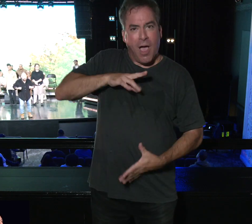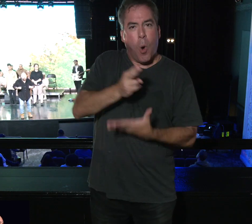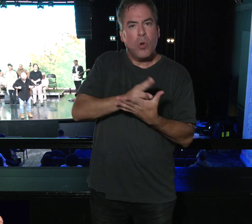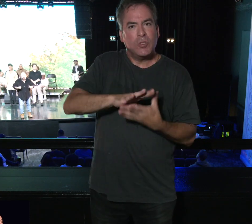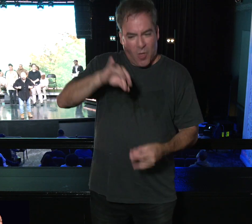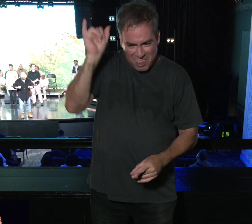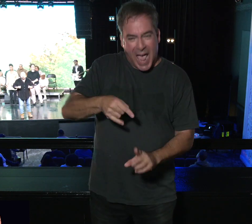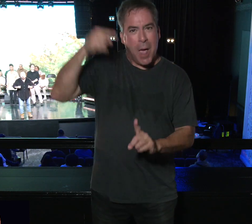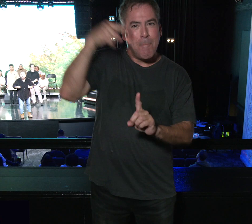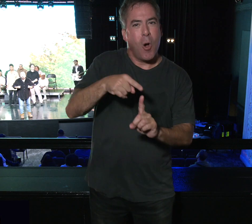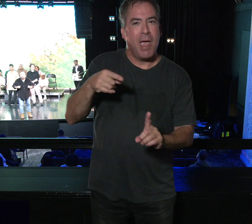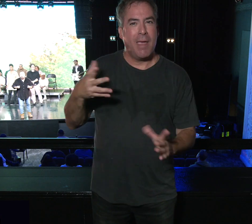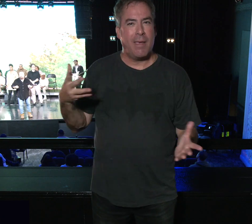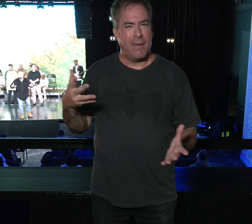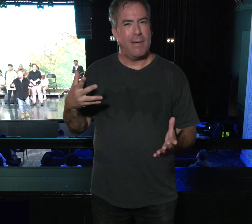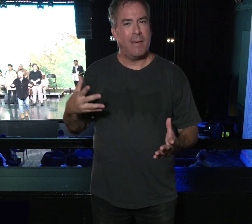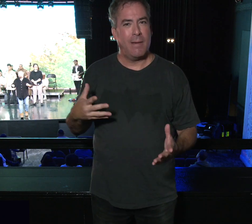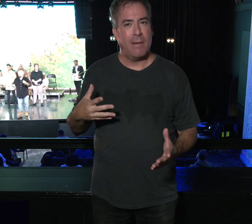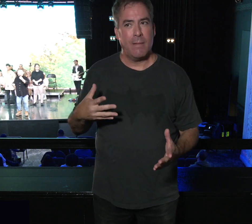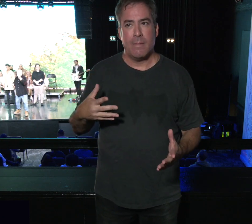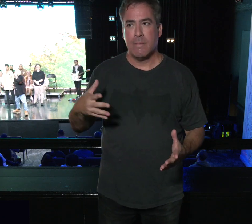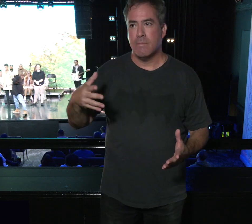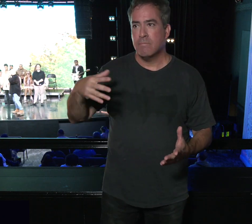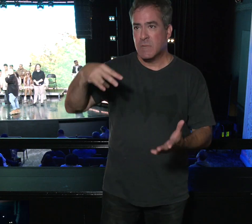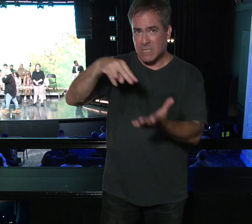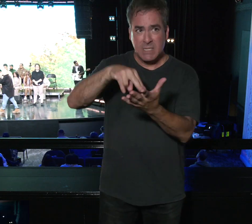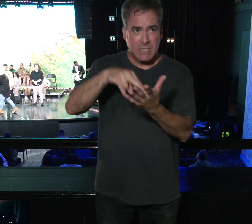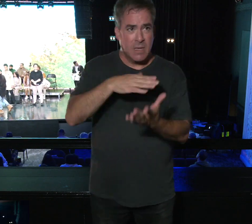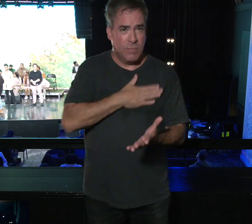the Holy Spirit. Would you stand with me?